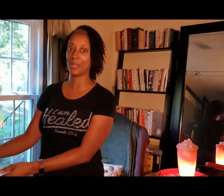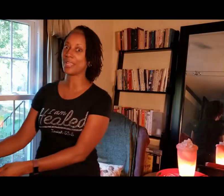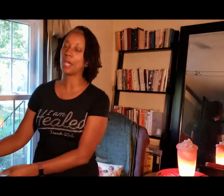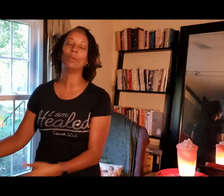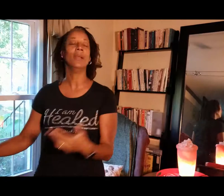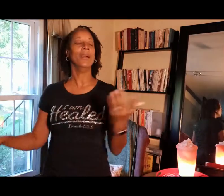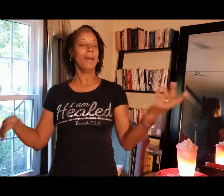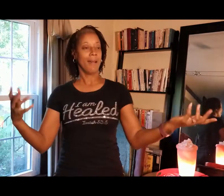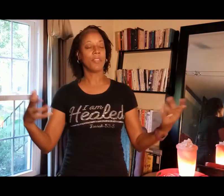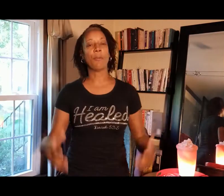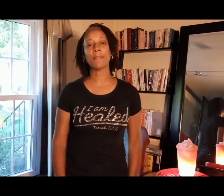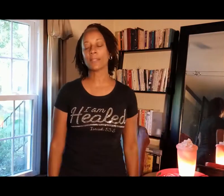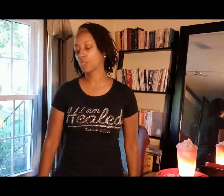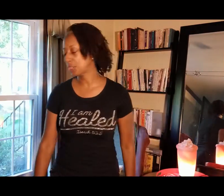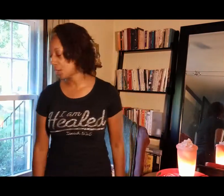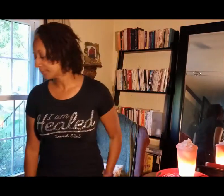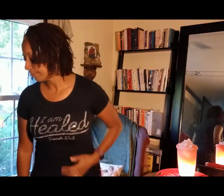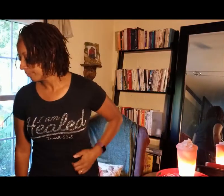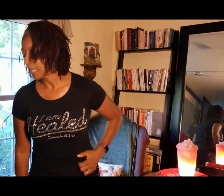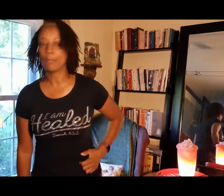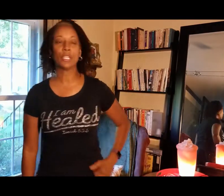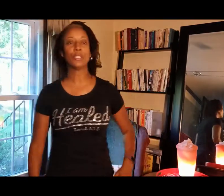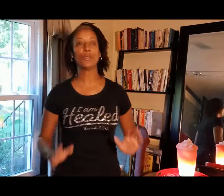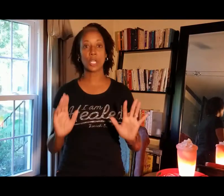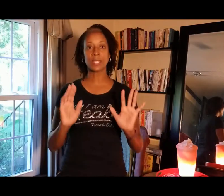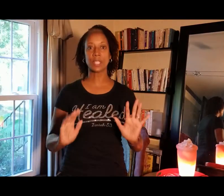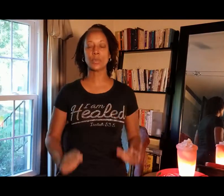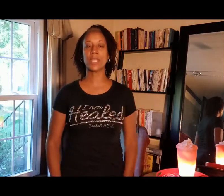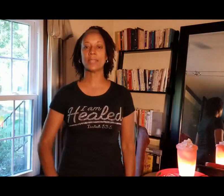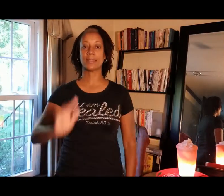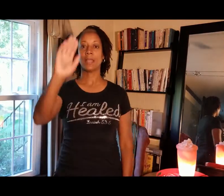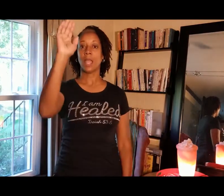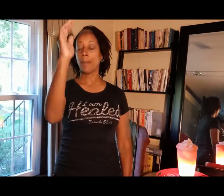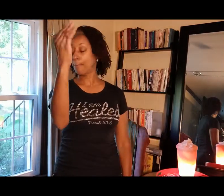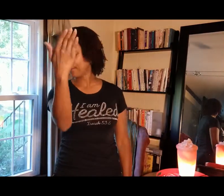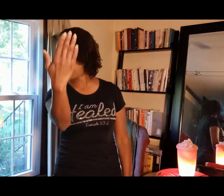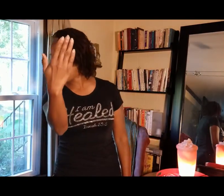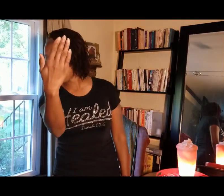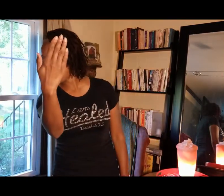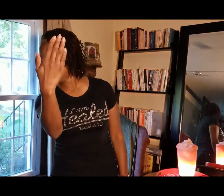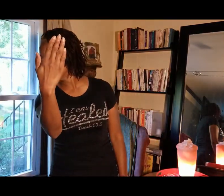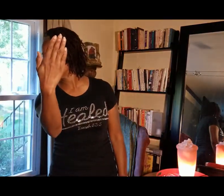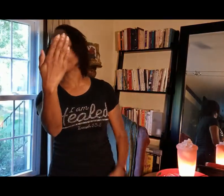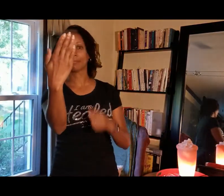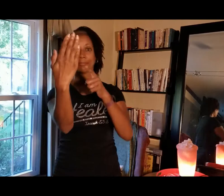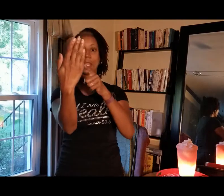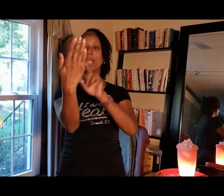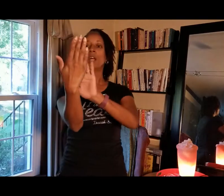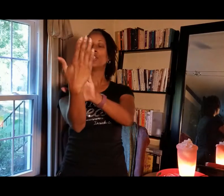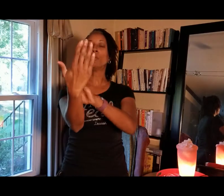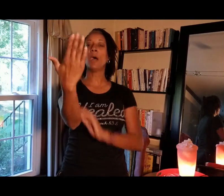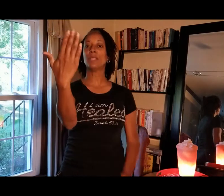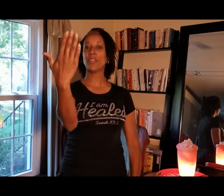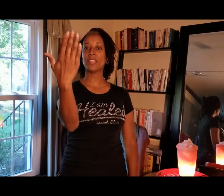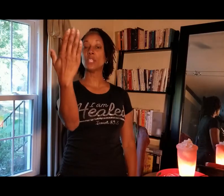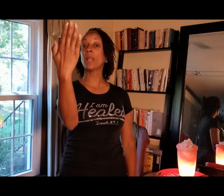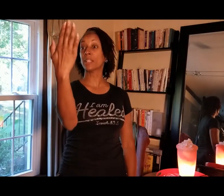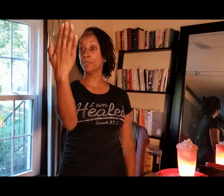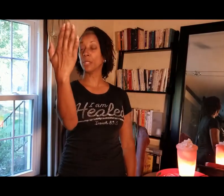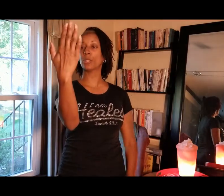here we go. The preposition song. I'm going to do just this week's. Before your palm is facing you like a mirror.